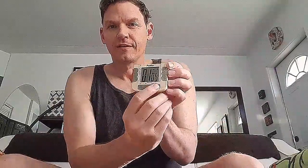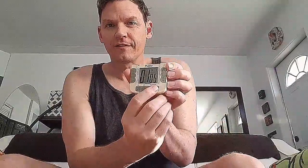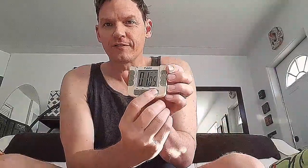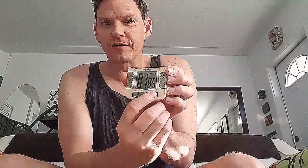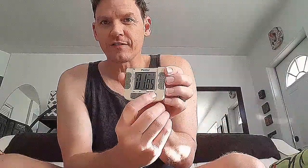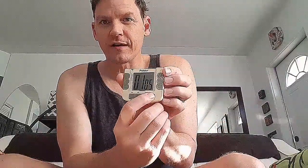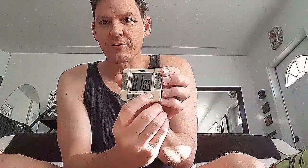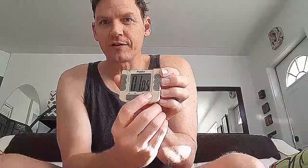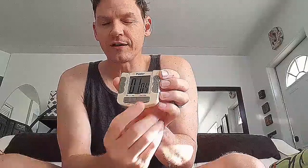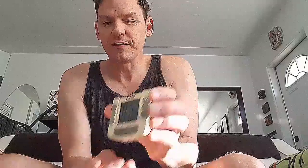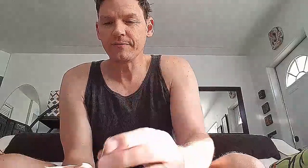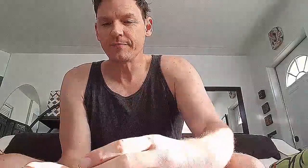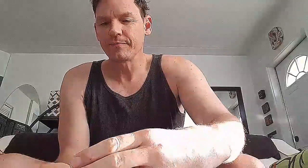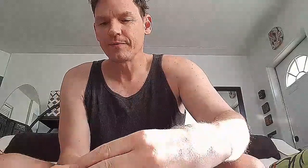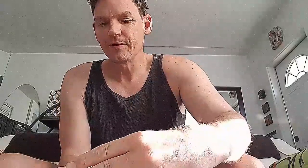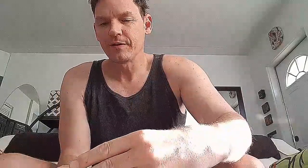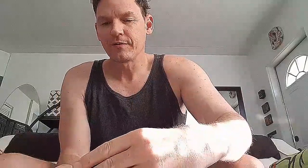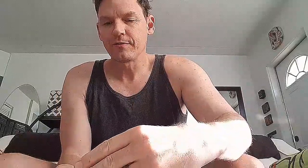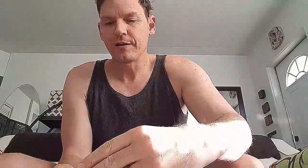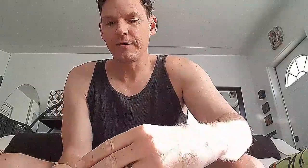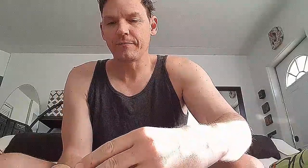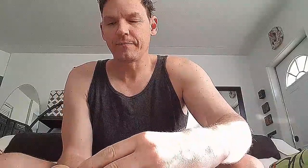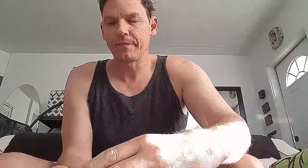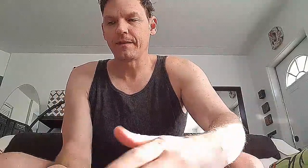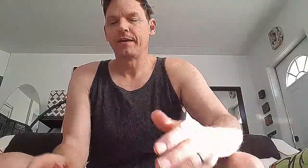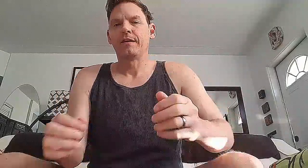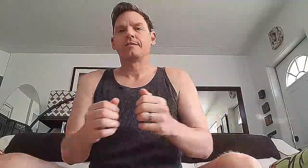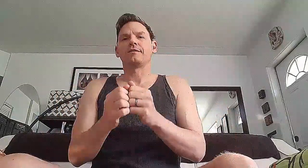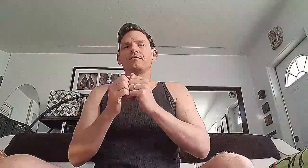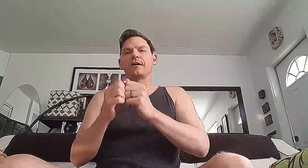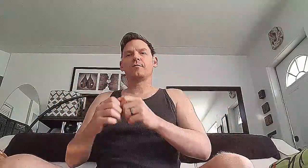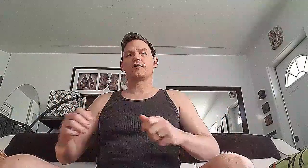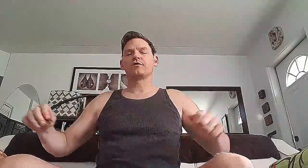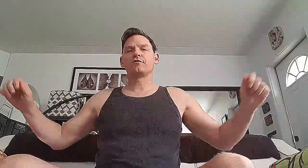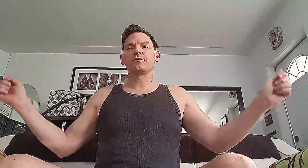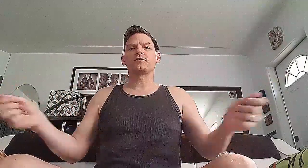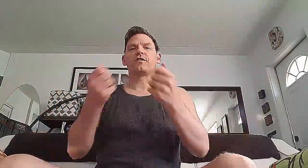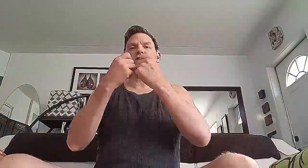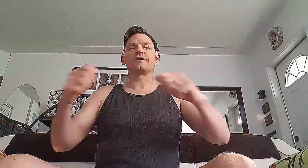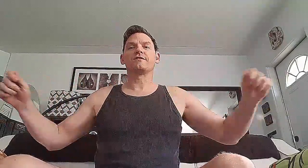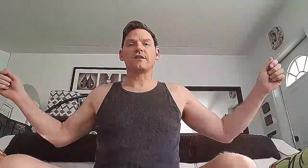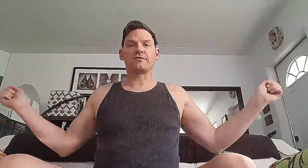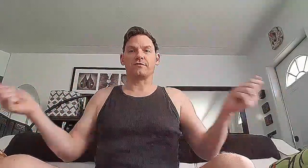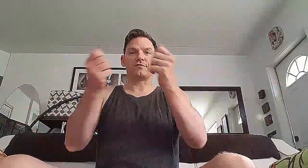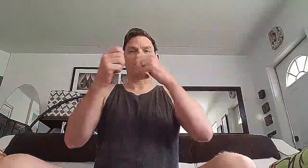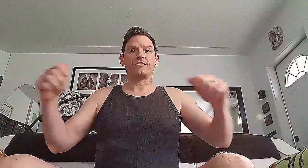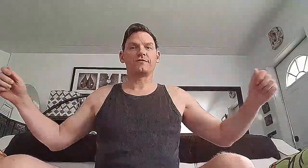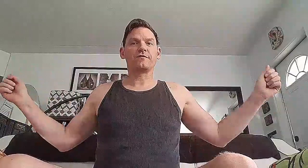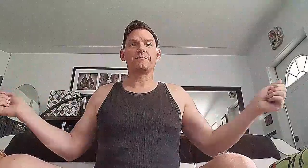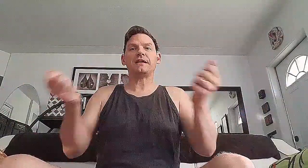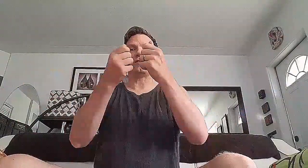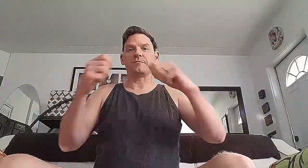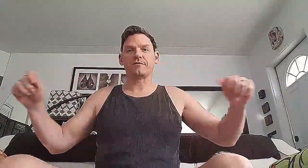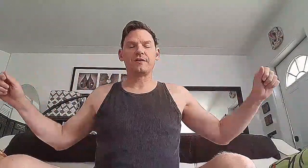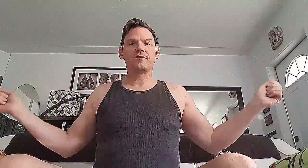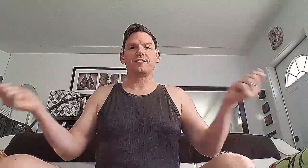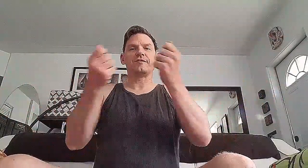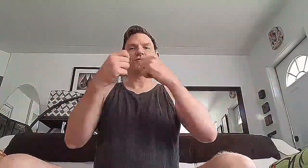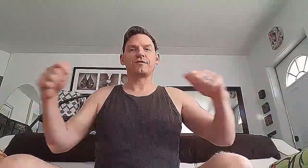Let's hit our timer again. Great. Now this time we're going to do what's called the conductors. These are the mediums, right? These are